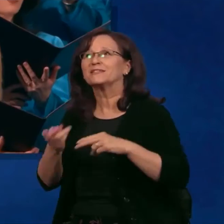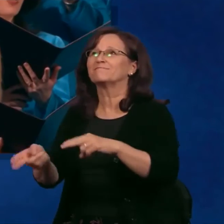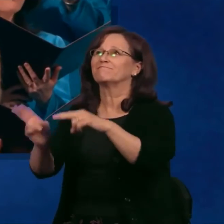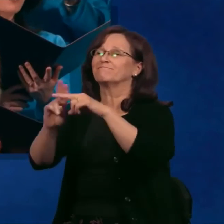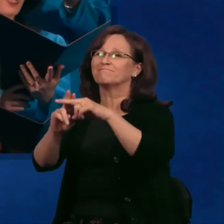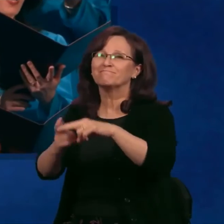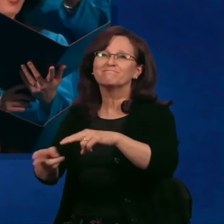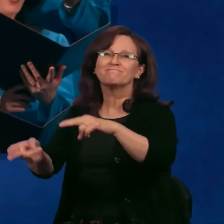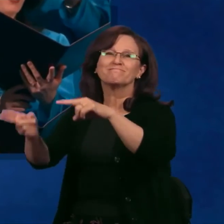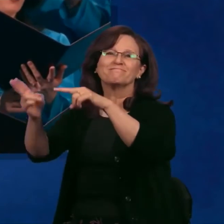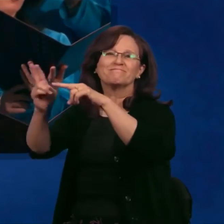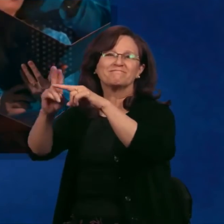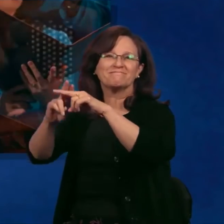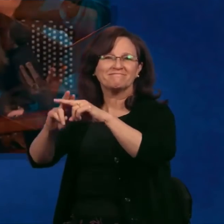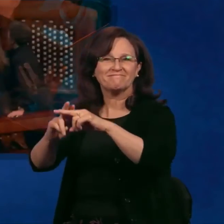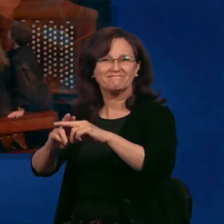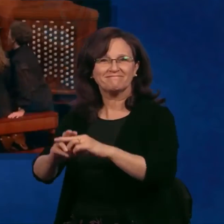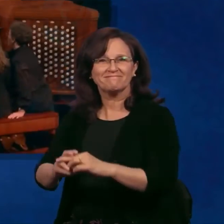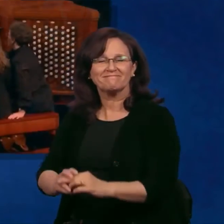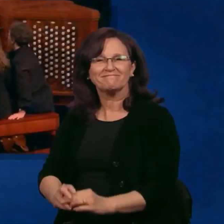joys abound.